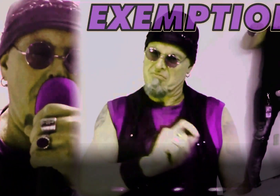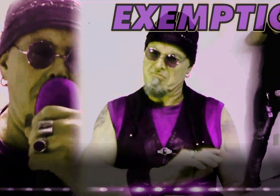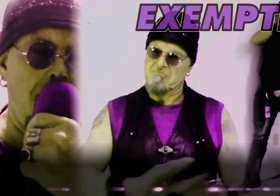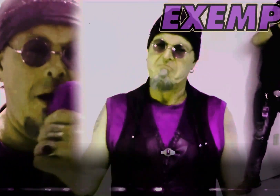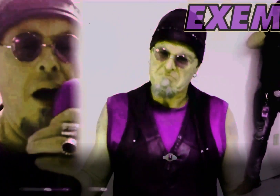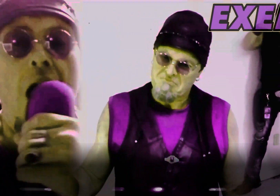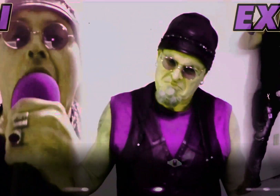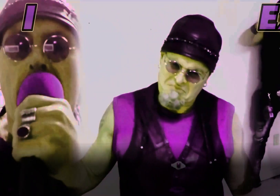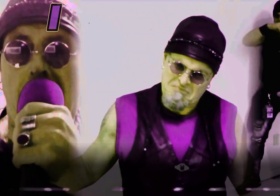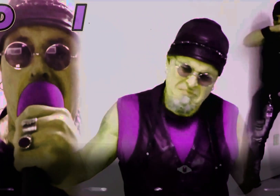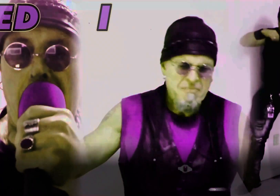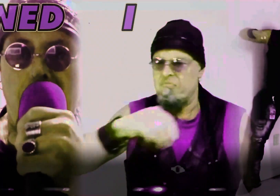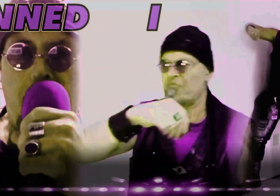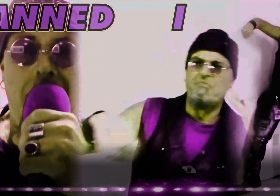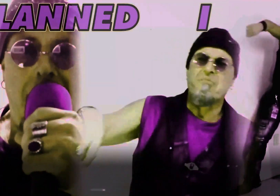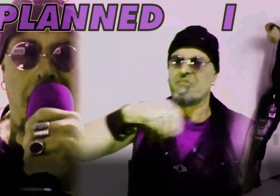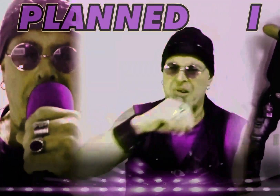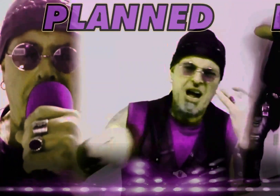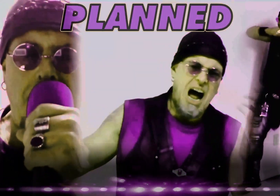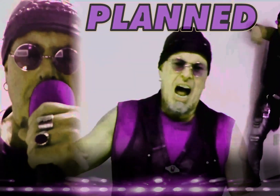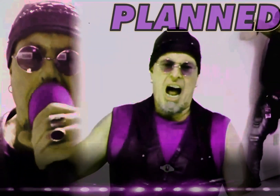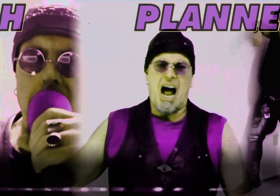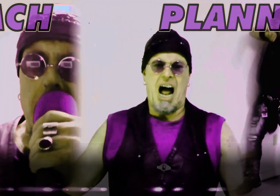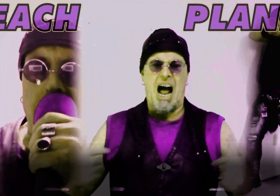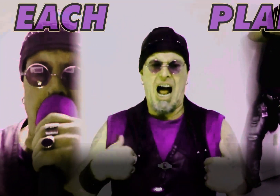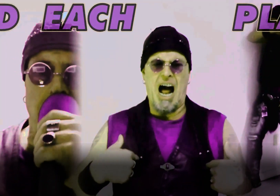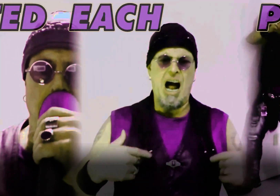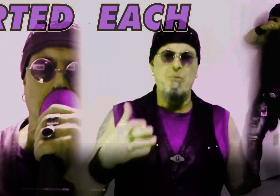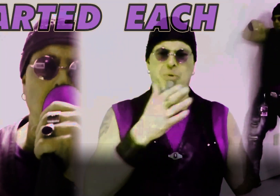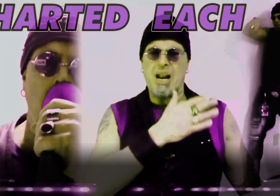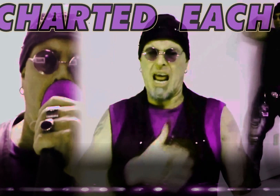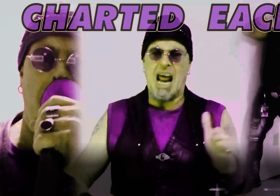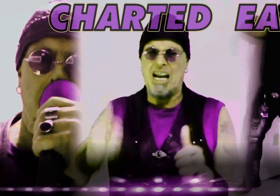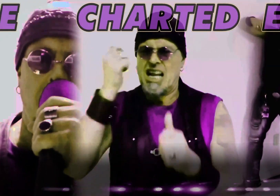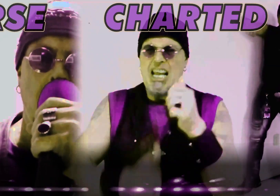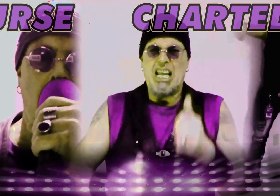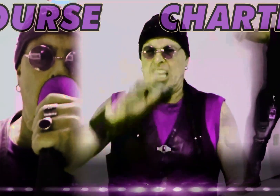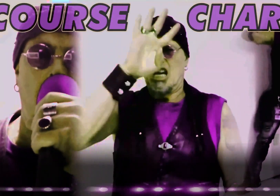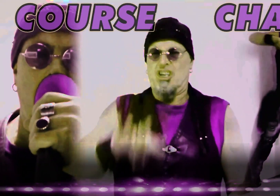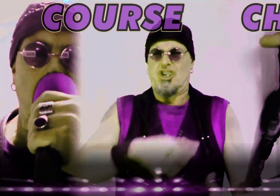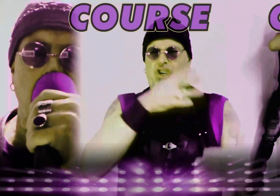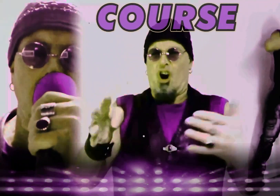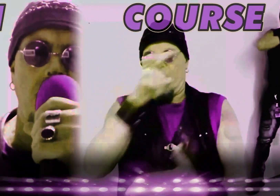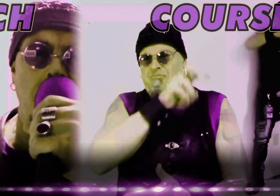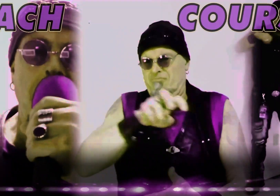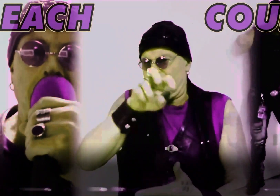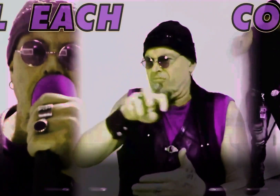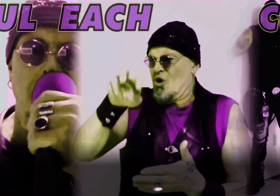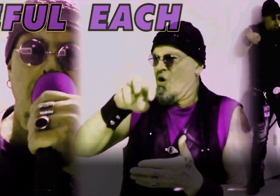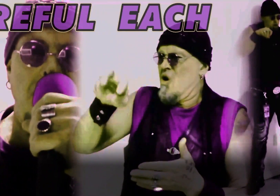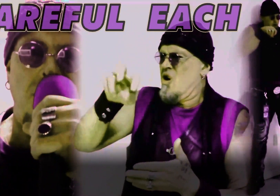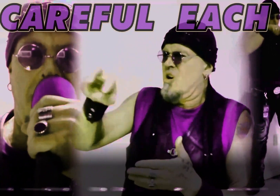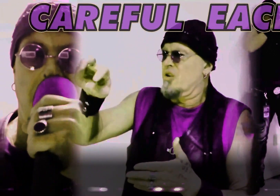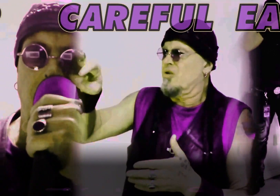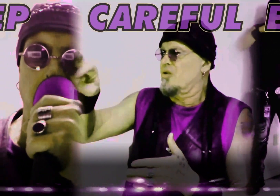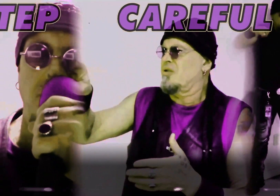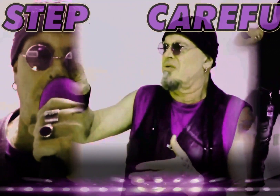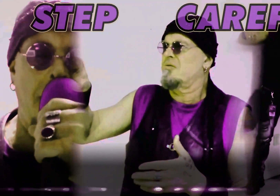I planned each charted course Each careful